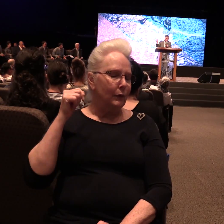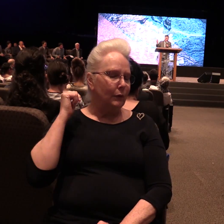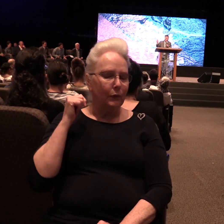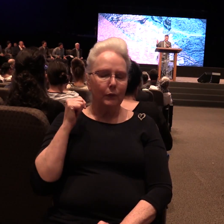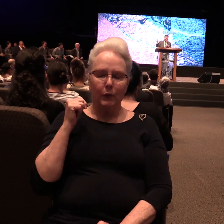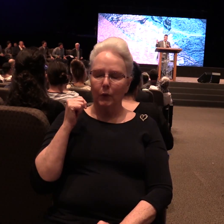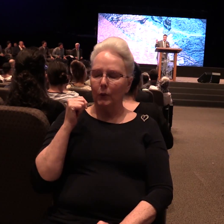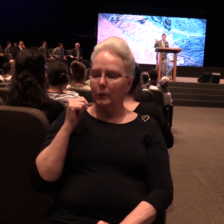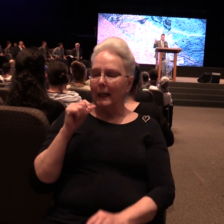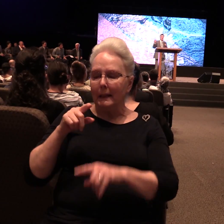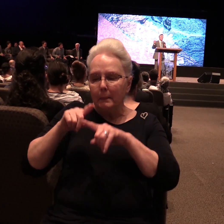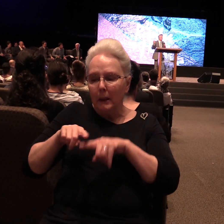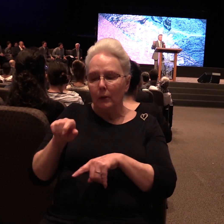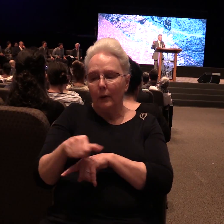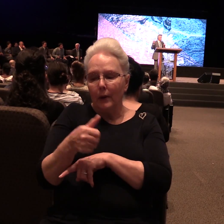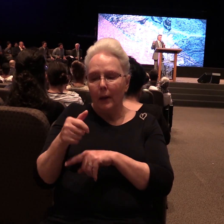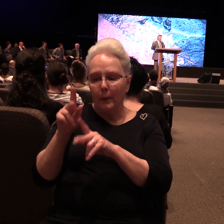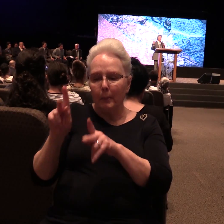else's decisions.